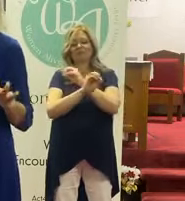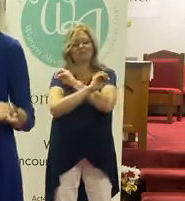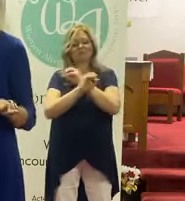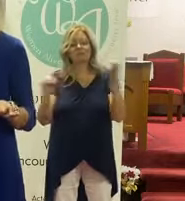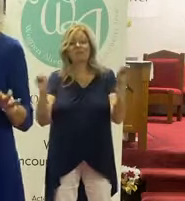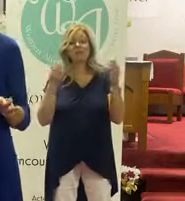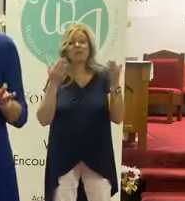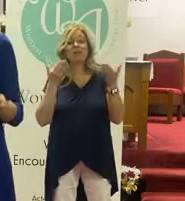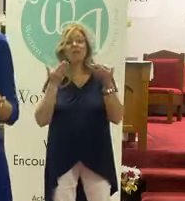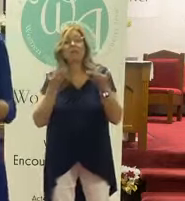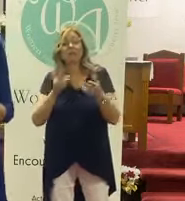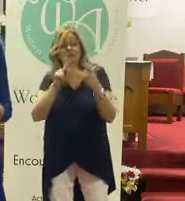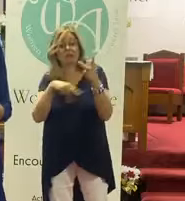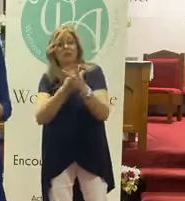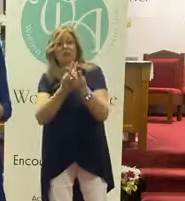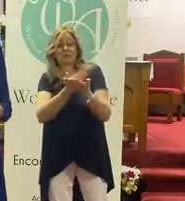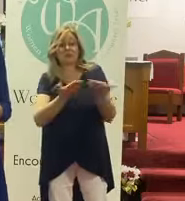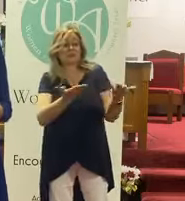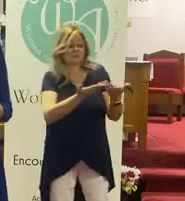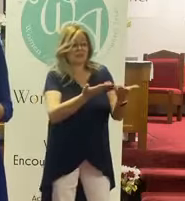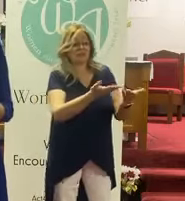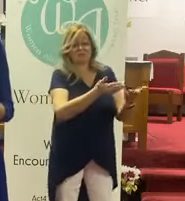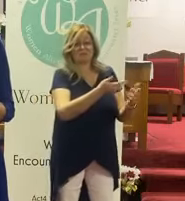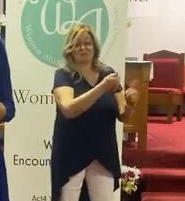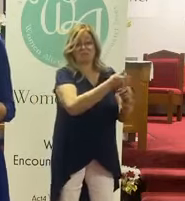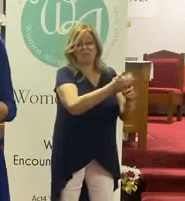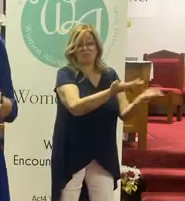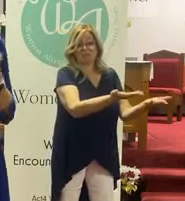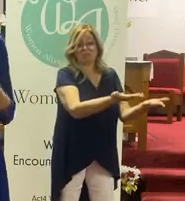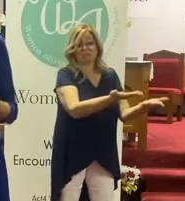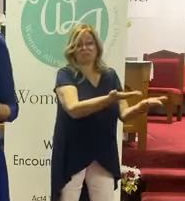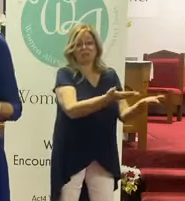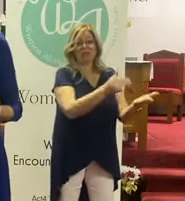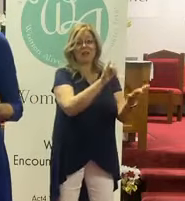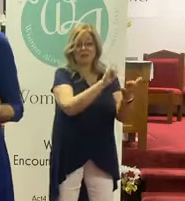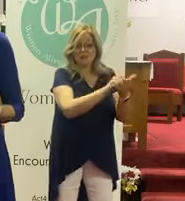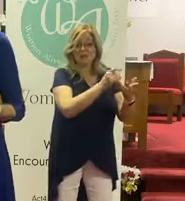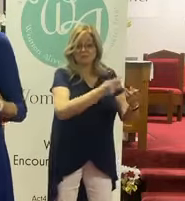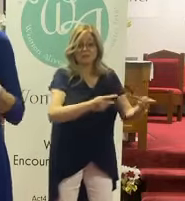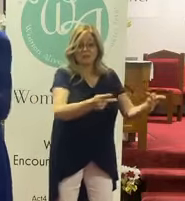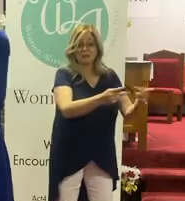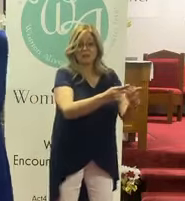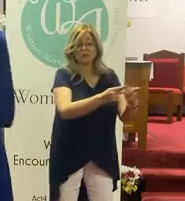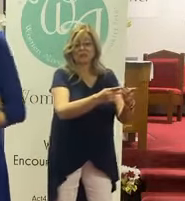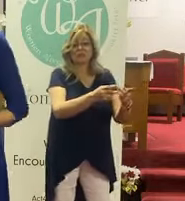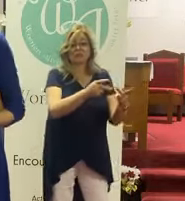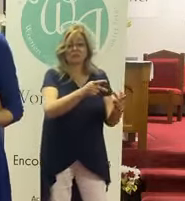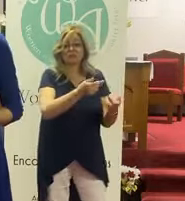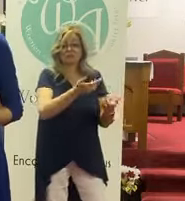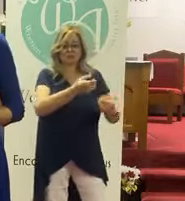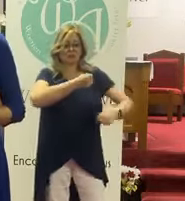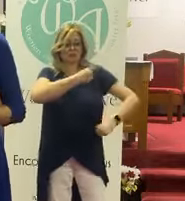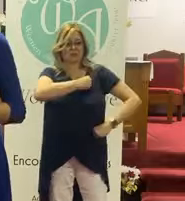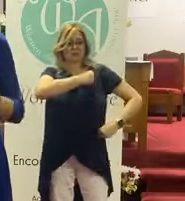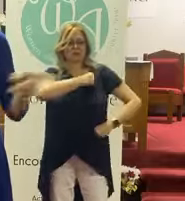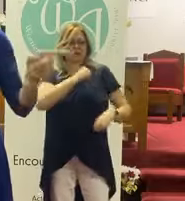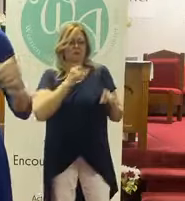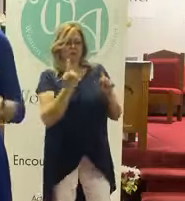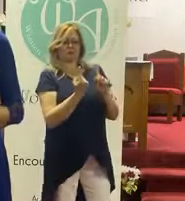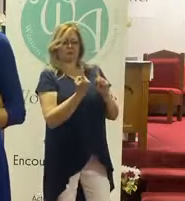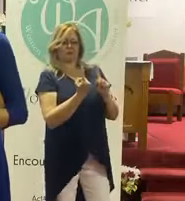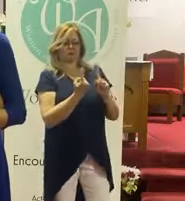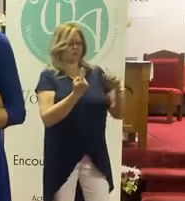So this is the kind of place they find themselves. And it's in that place with extra guards outside the door,